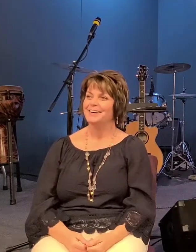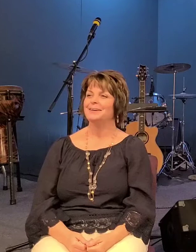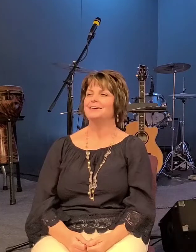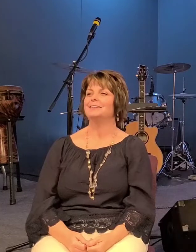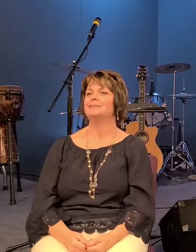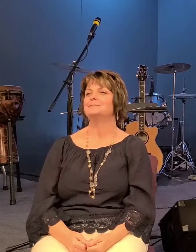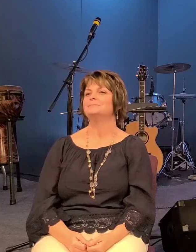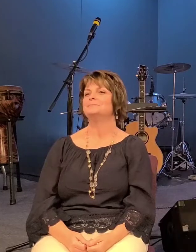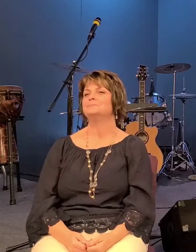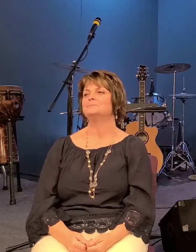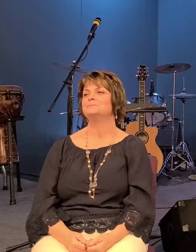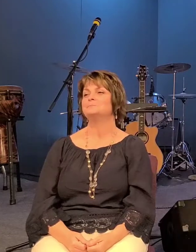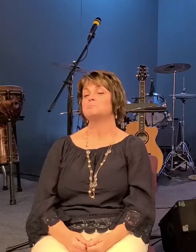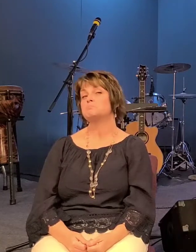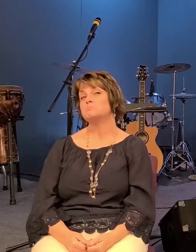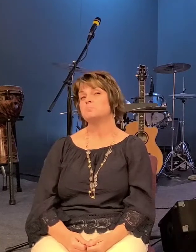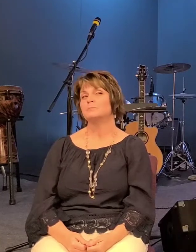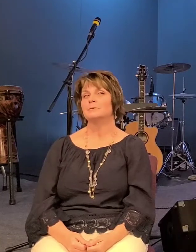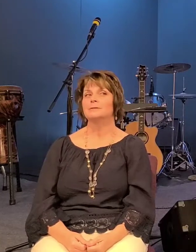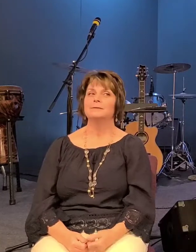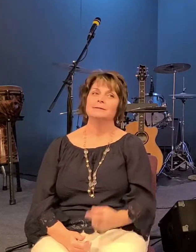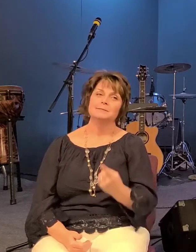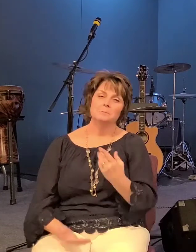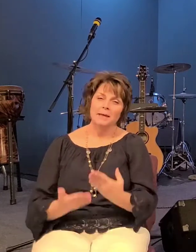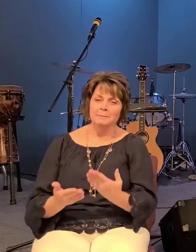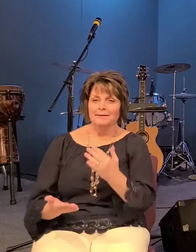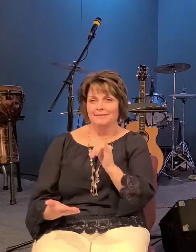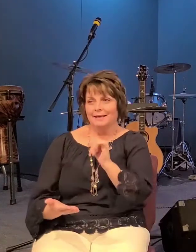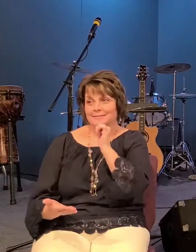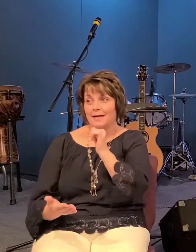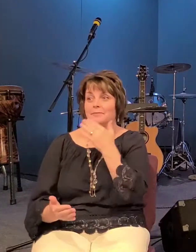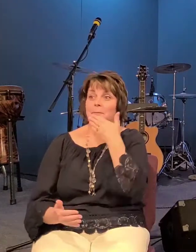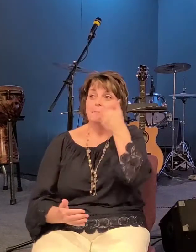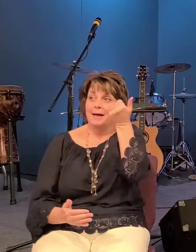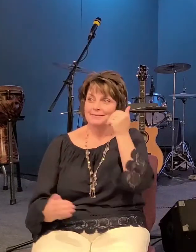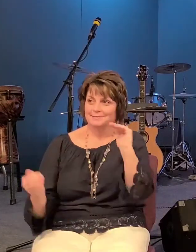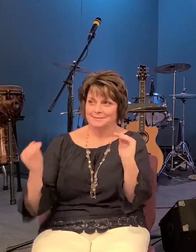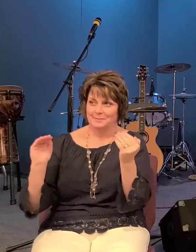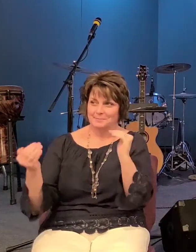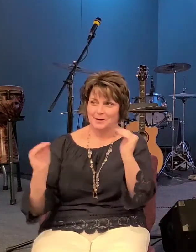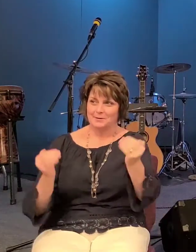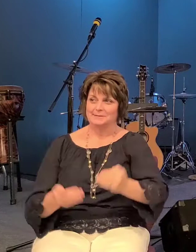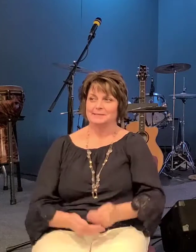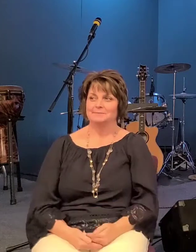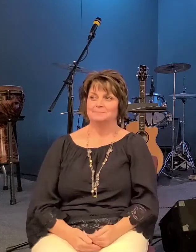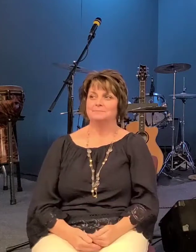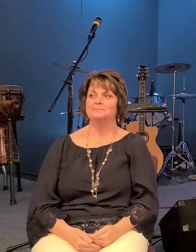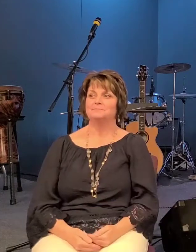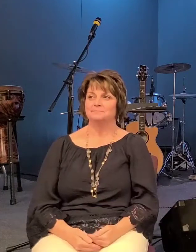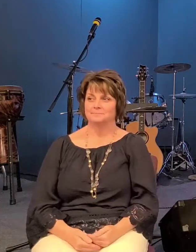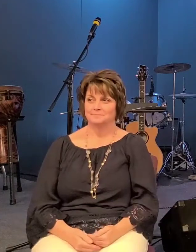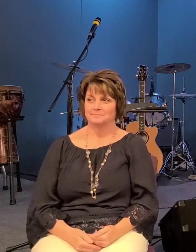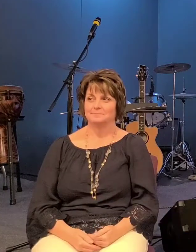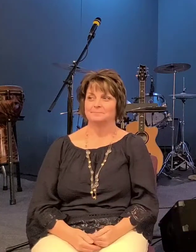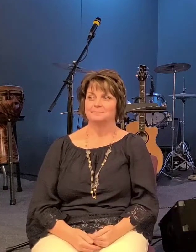so so that might not be a really good comparison but when you think about the size of this crowd of